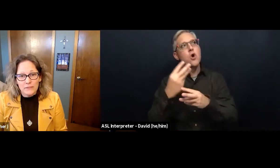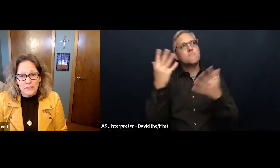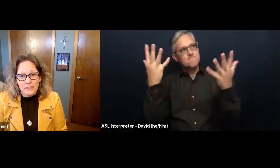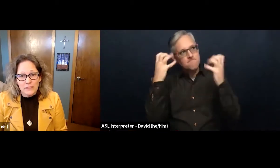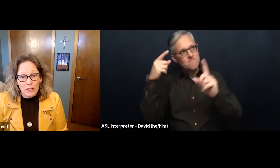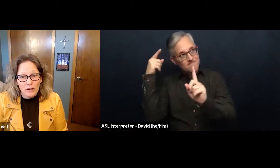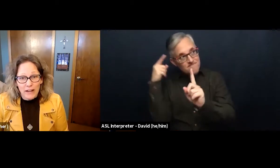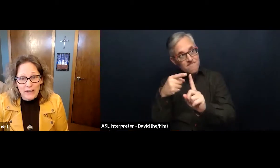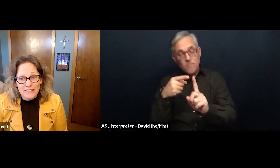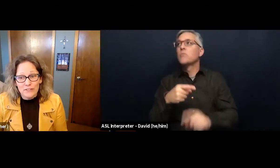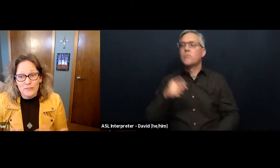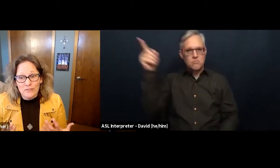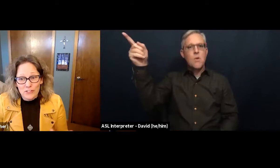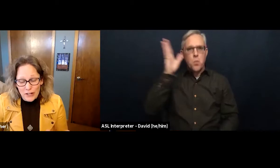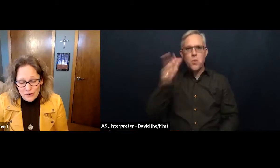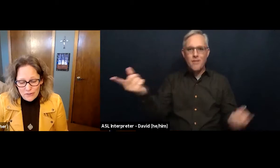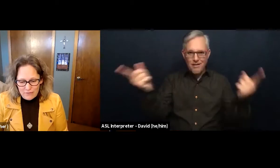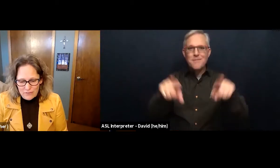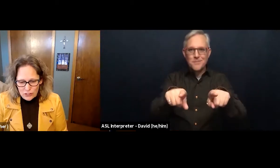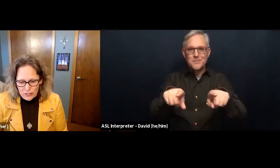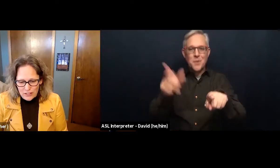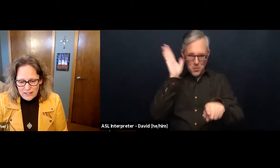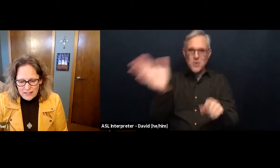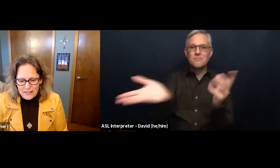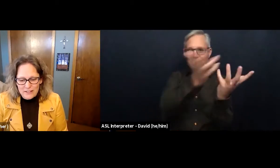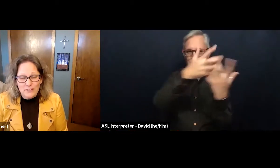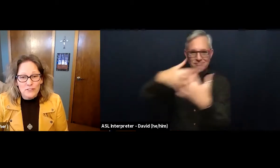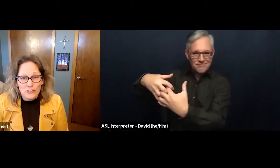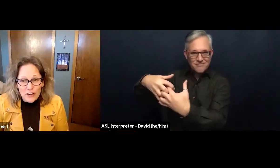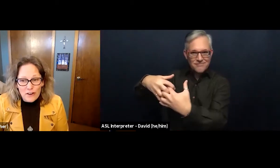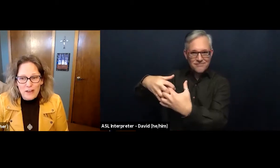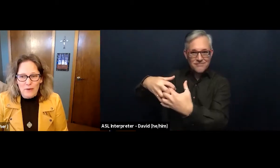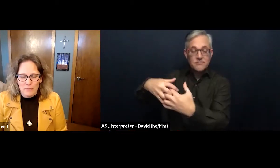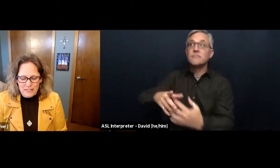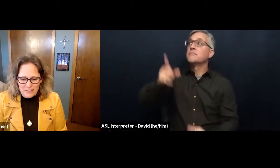And we are invited to share that vision. To share that message.